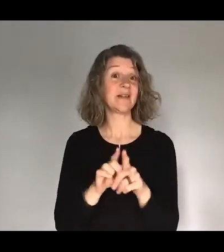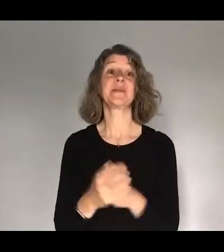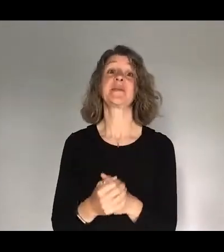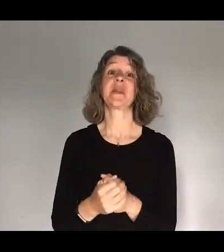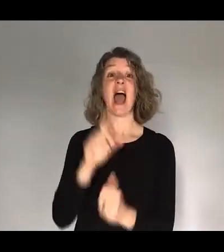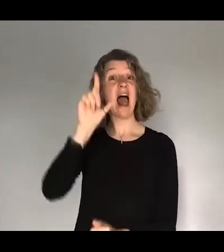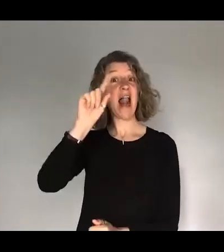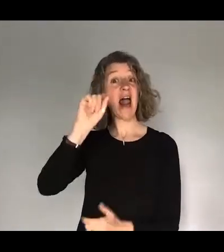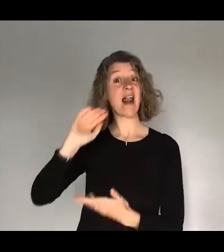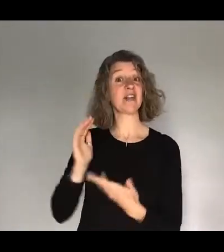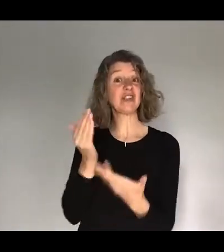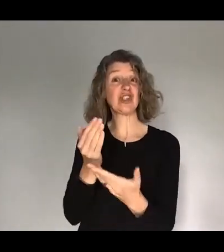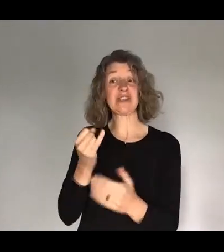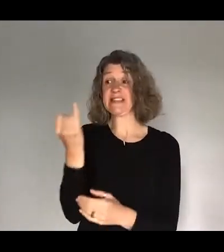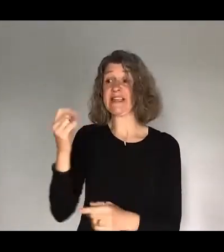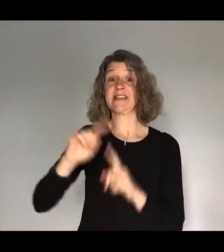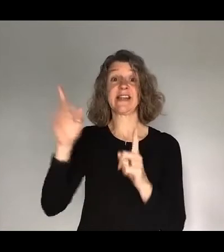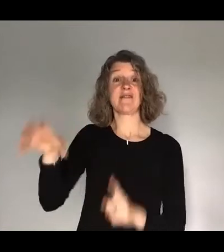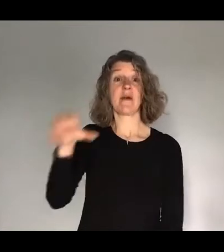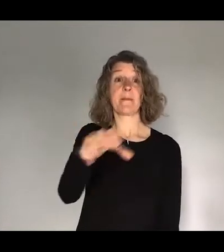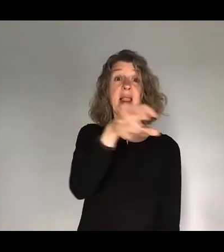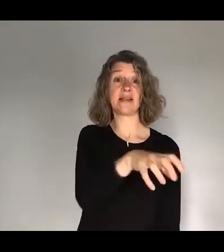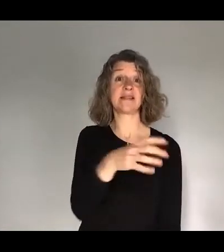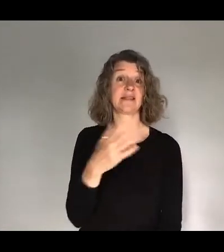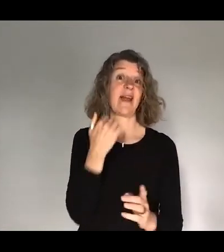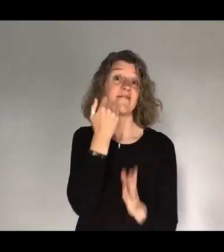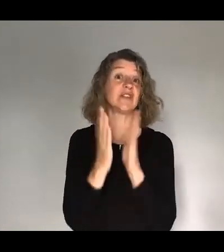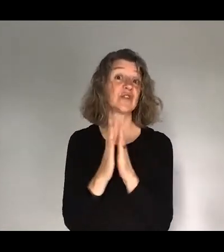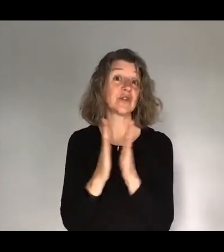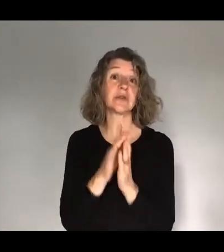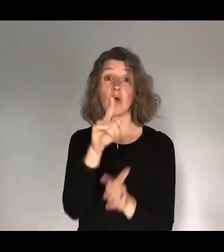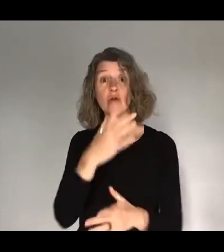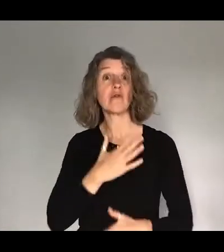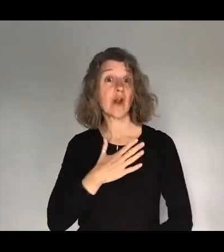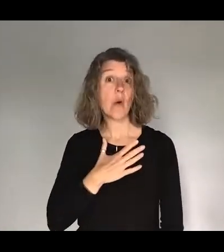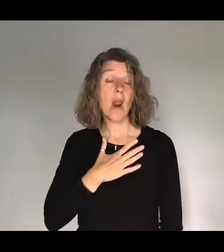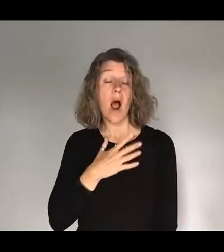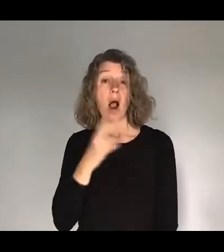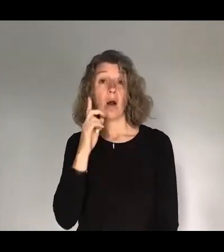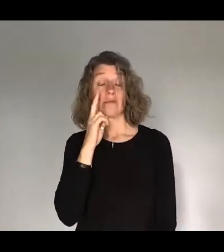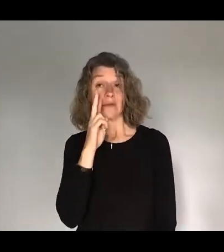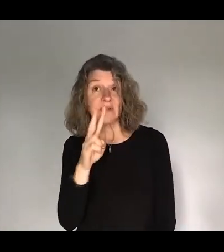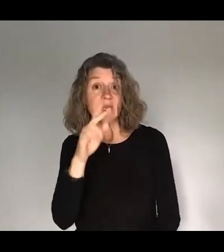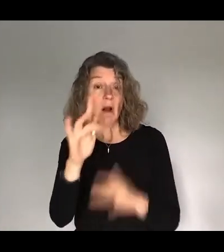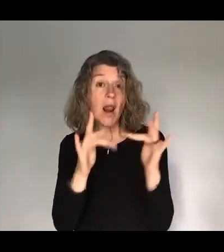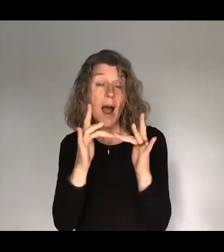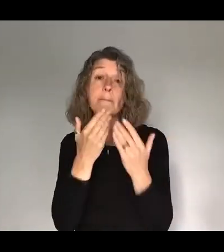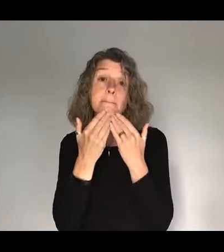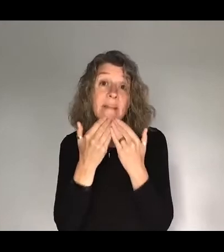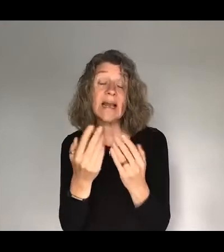across six different sites on Sunday. So if you like what you see, please come and visit us. Please come in person. would love to chat